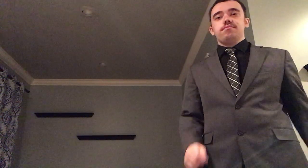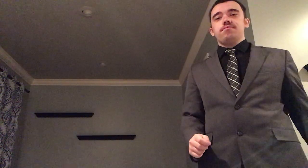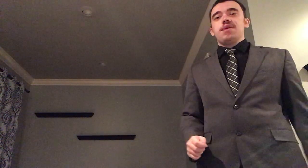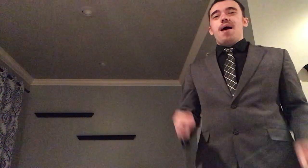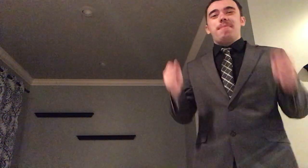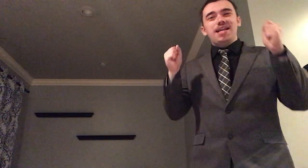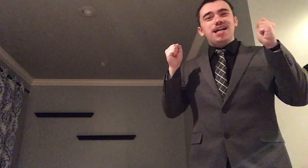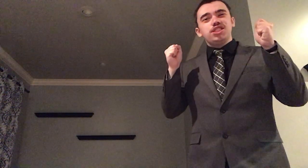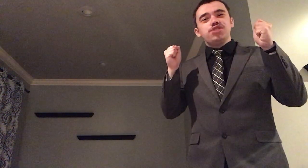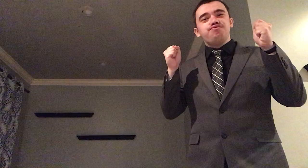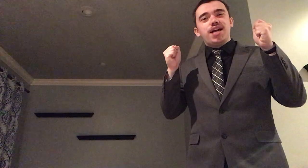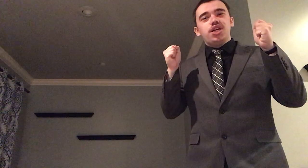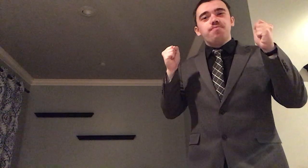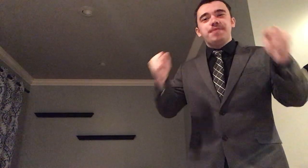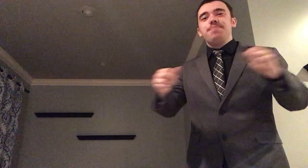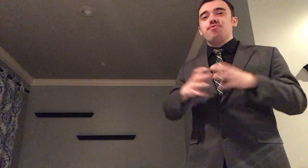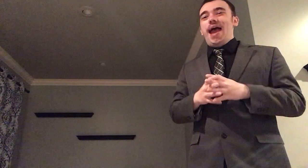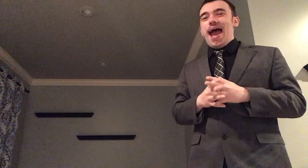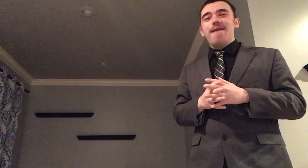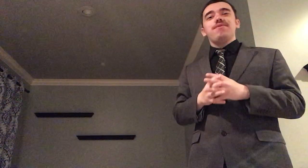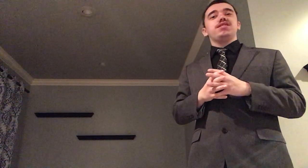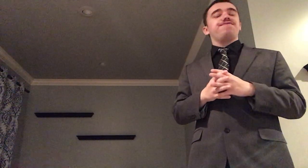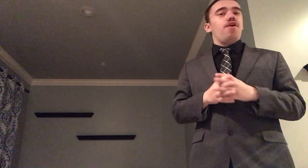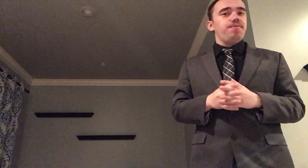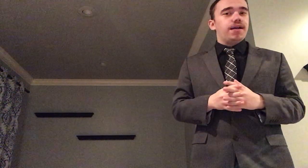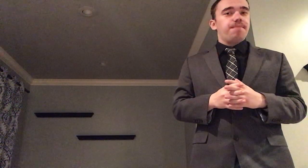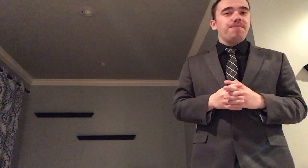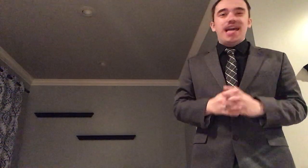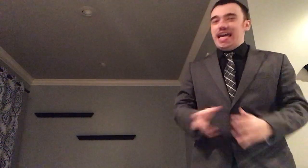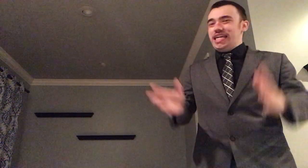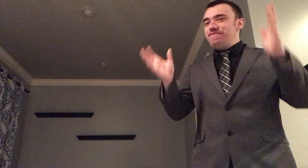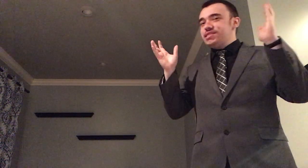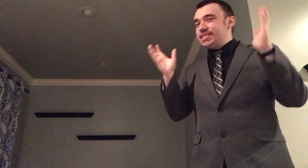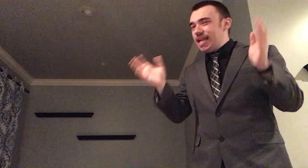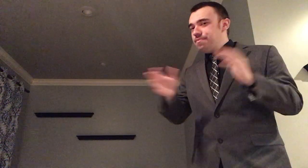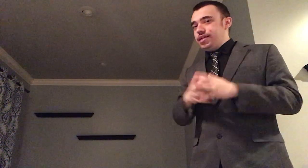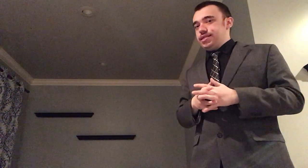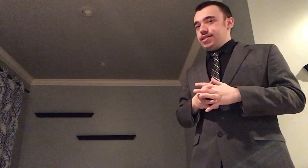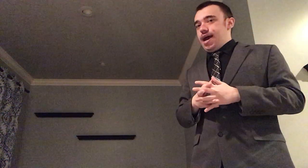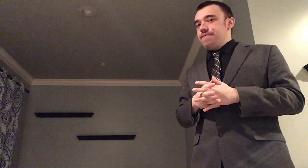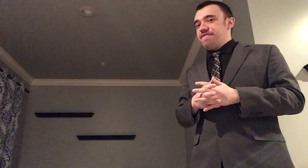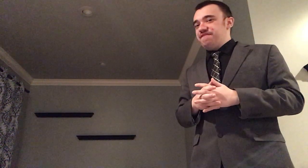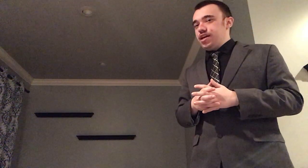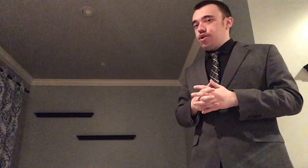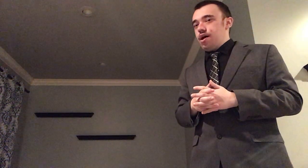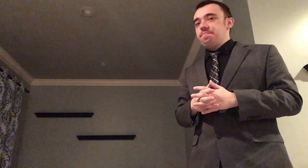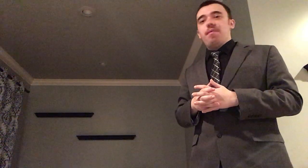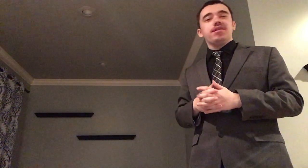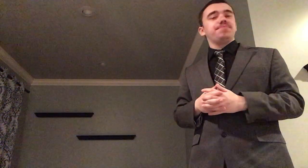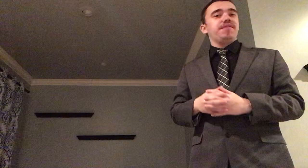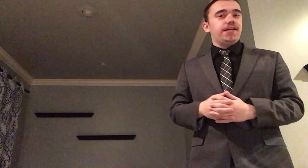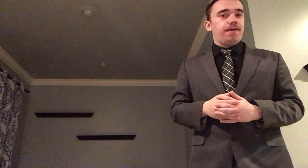but not just regular people have this phobia even celebrities have the fear of public speaking